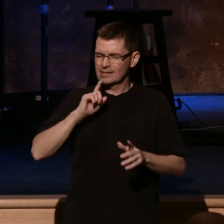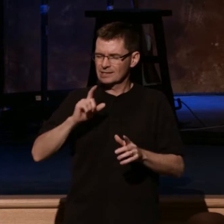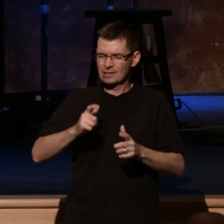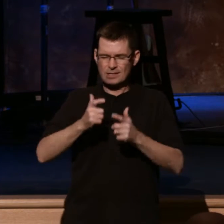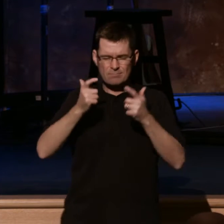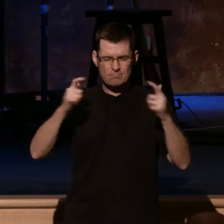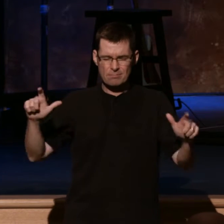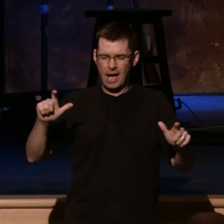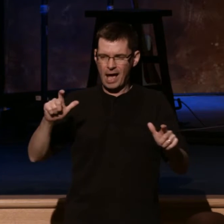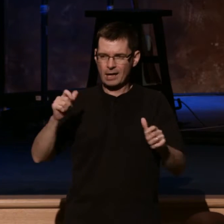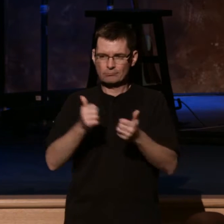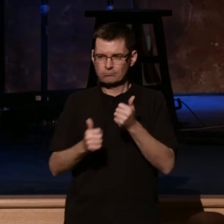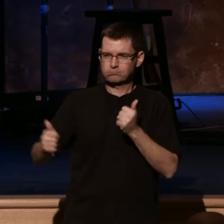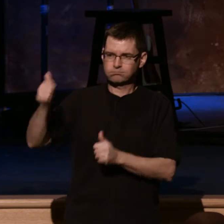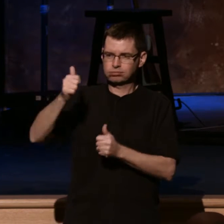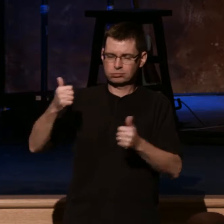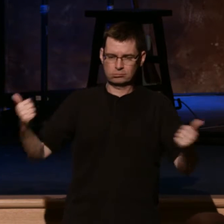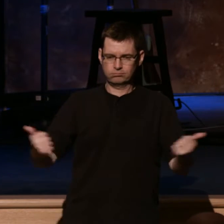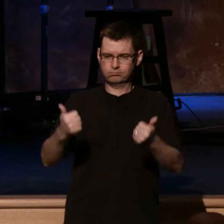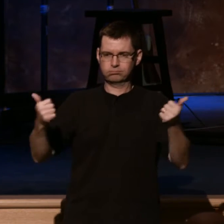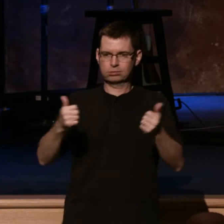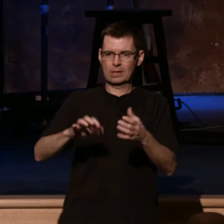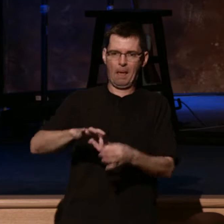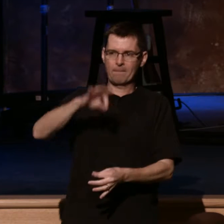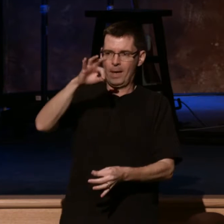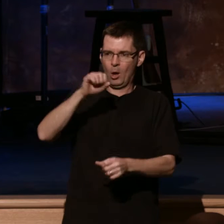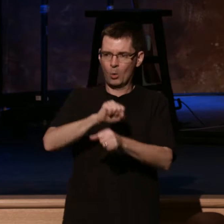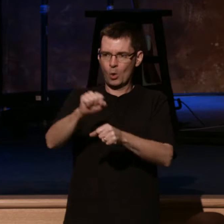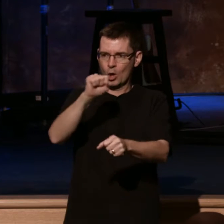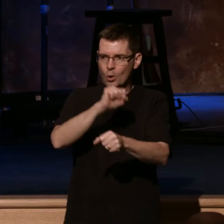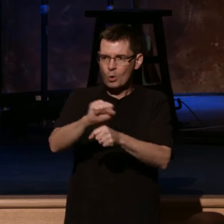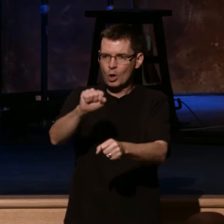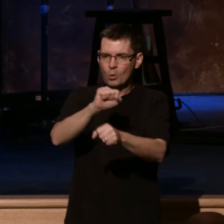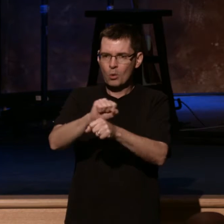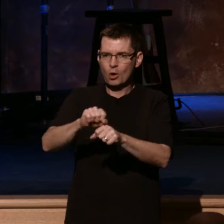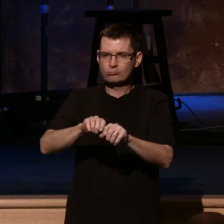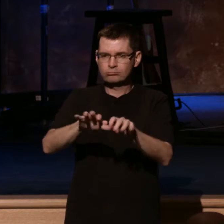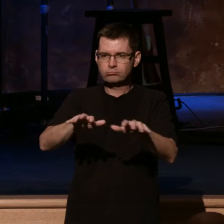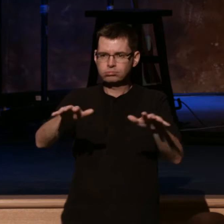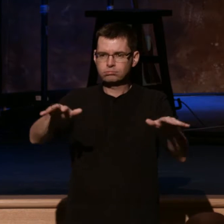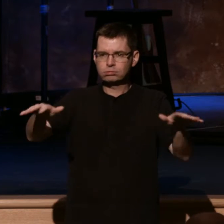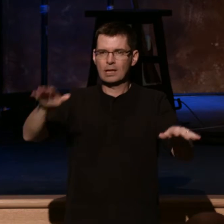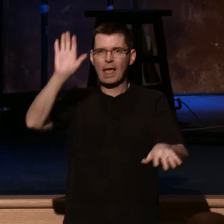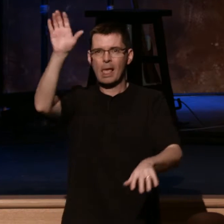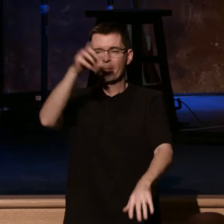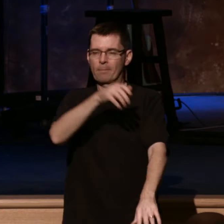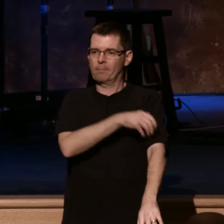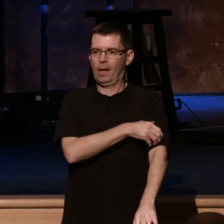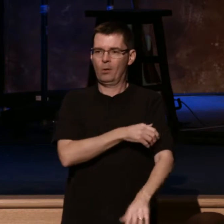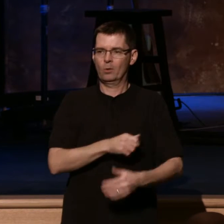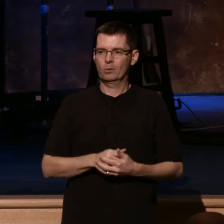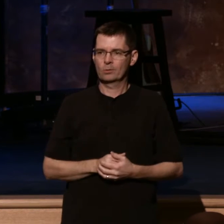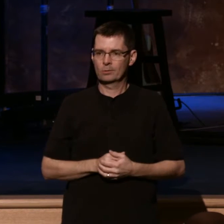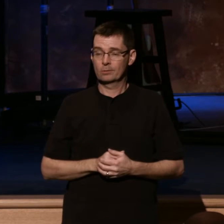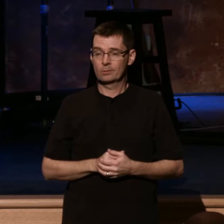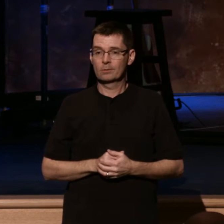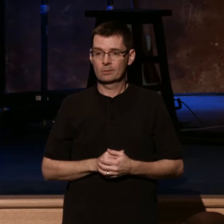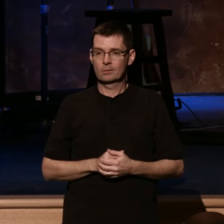a super abundance of the Spirit's operations, and enlargement of His manifest power. I like that. Simpler one, I like this one.